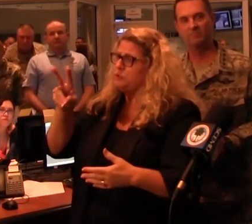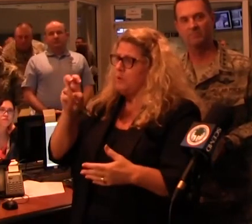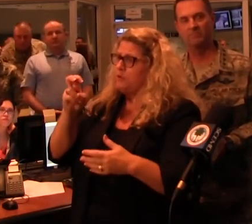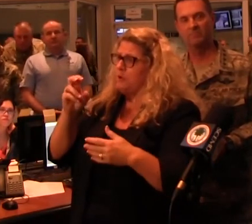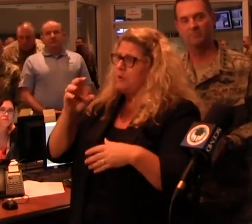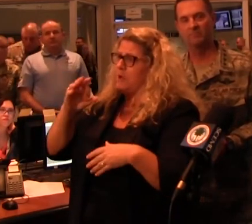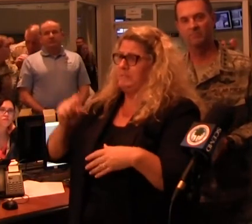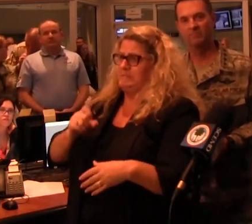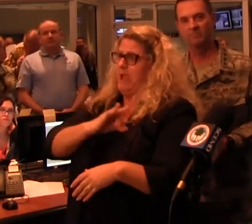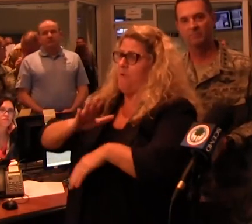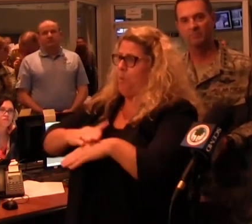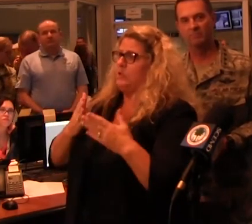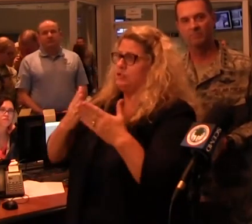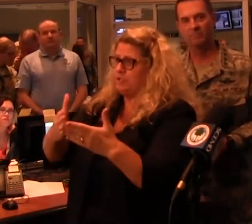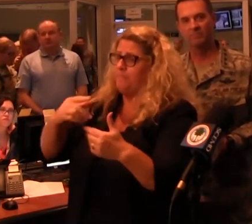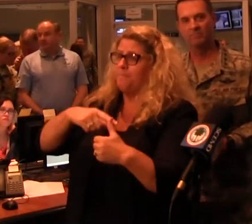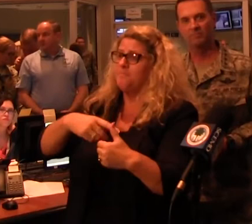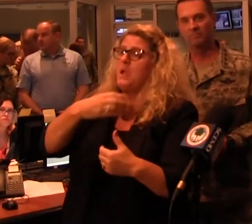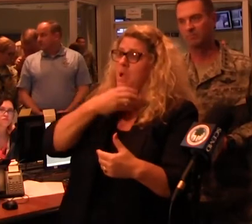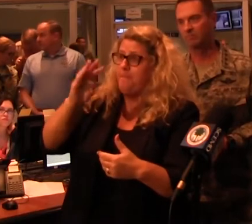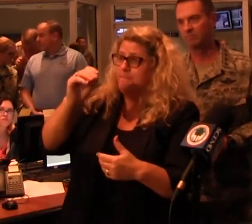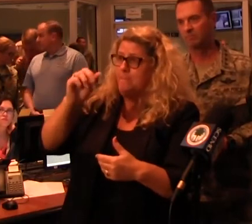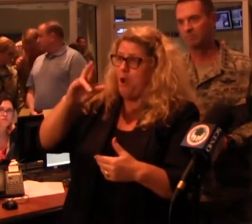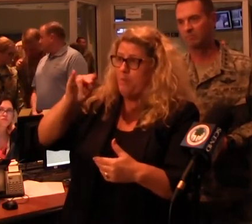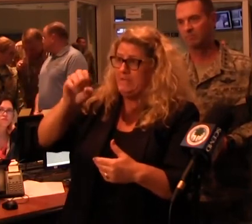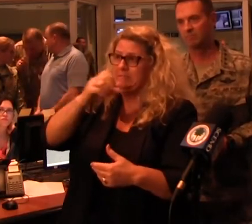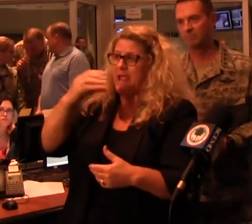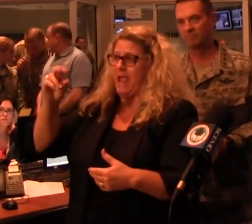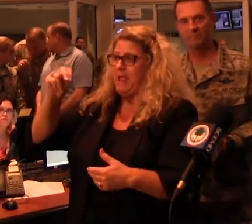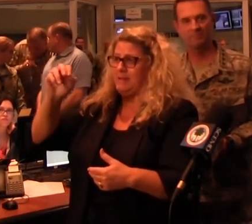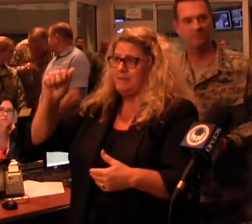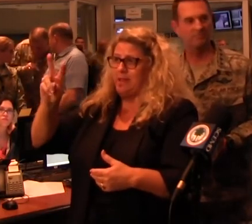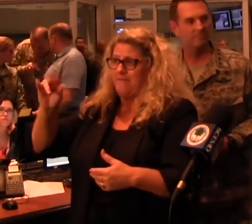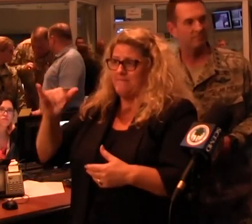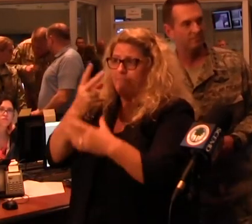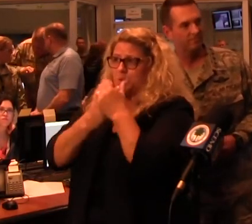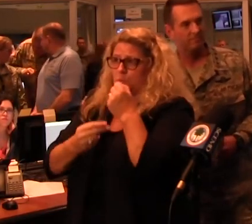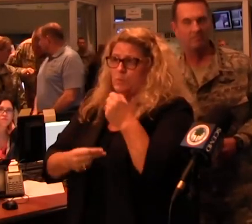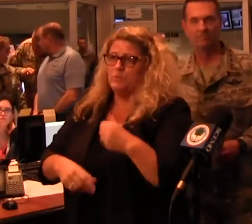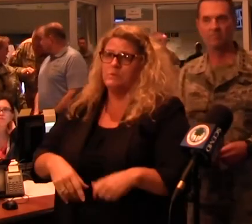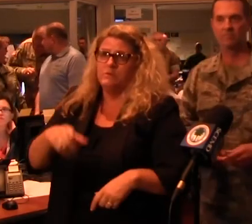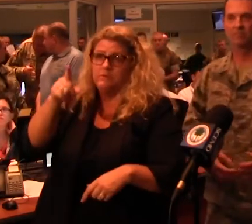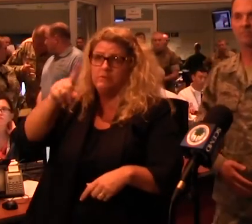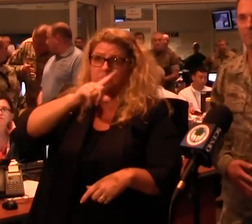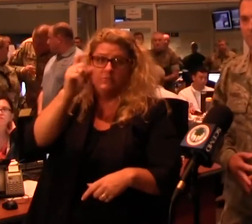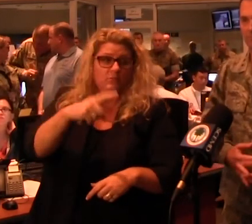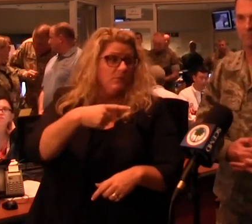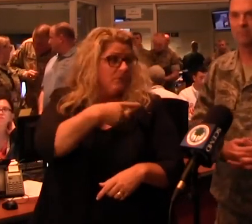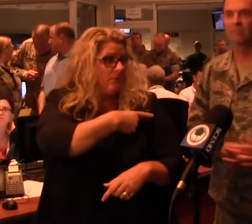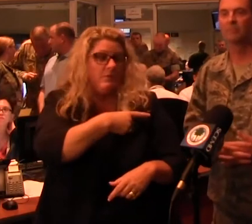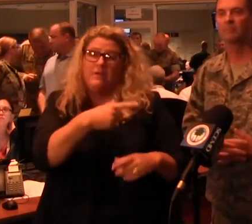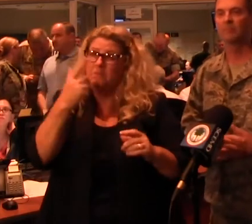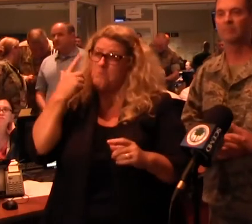on the ships, which includes both Marines and Navy personnel. More questions for these gentlemen? Just given that the